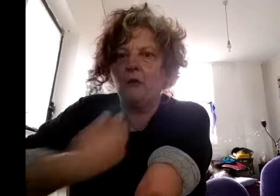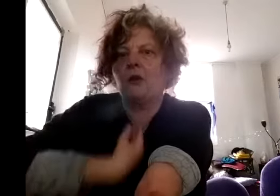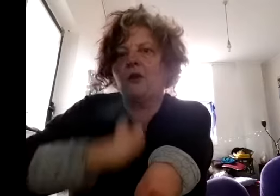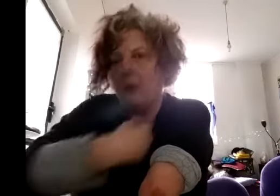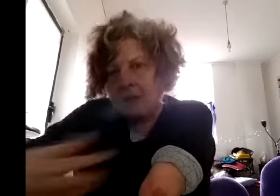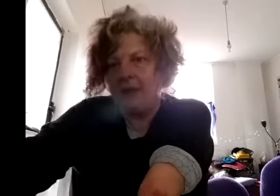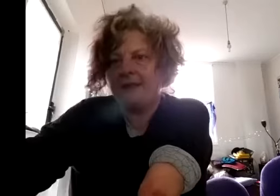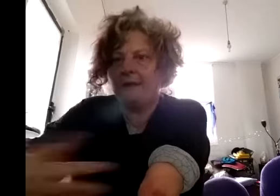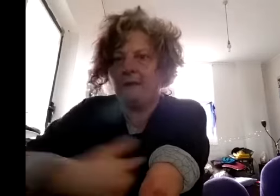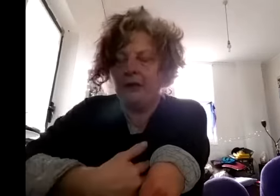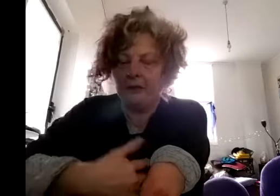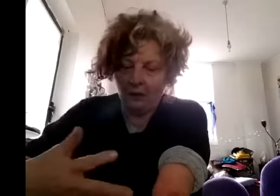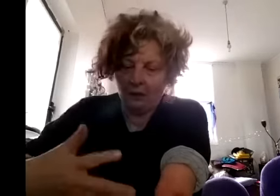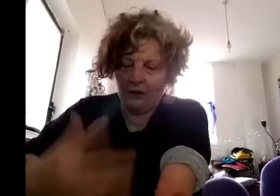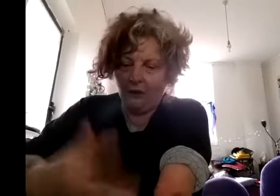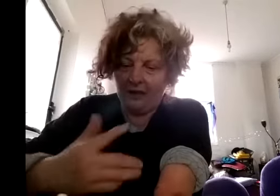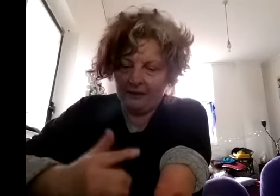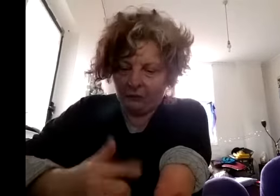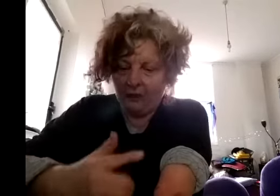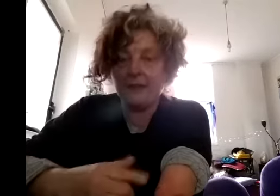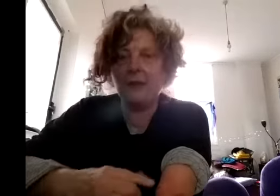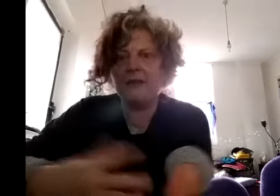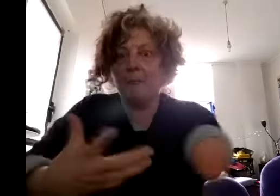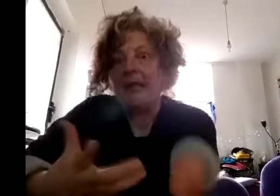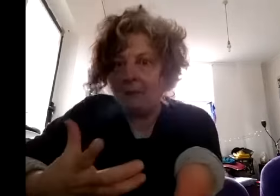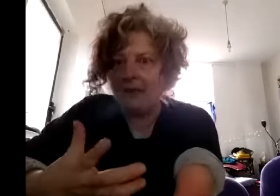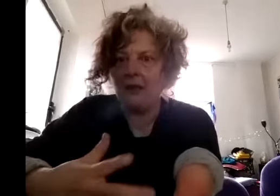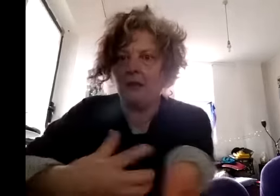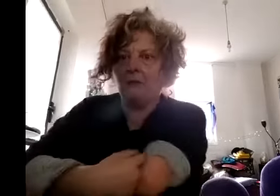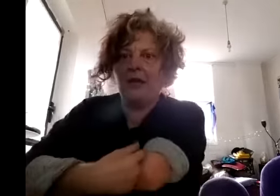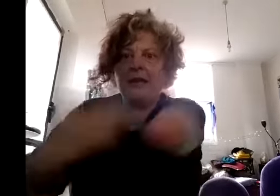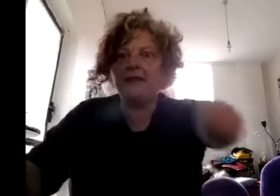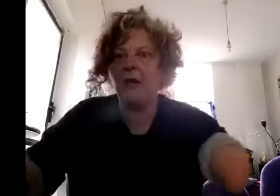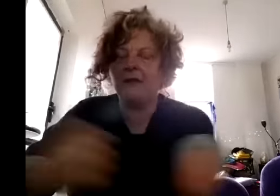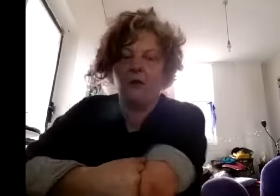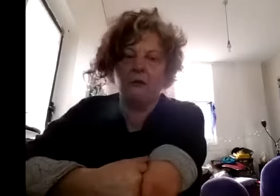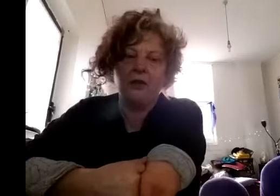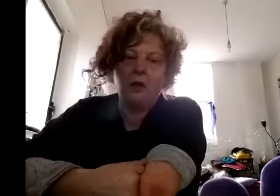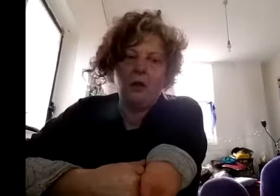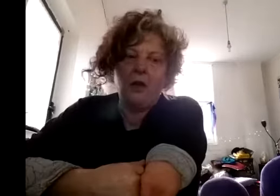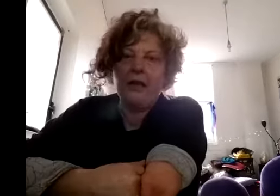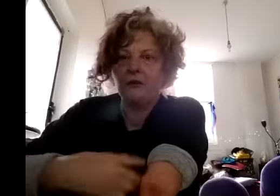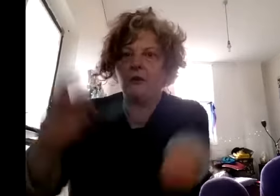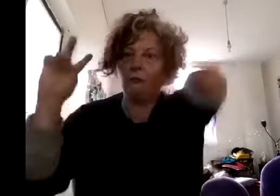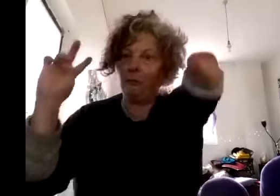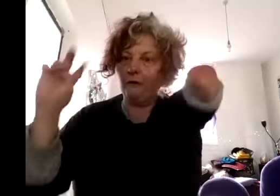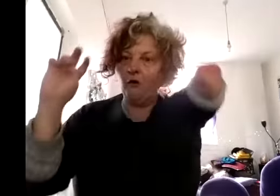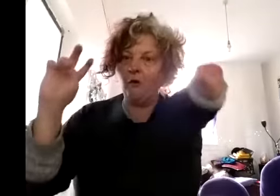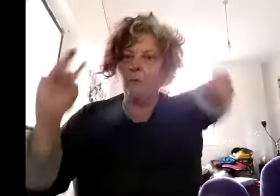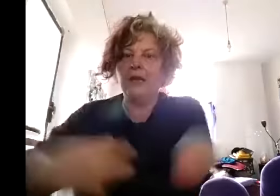because i was always different so as a as a baby um an 18 month old i had to perform in